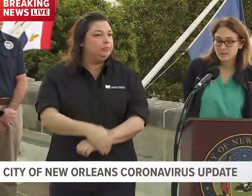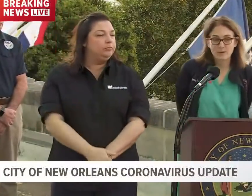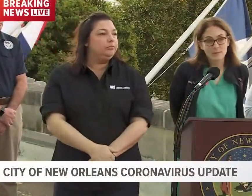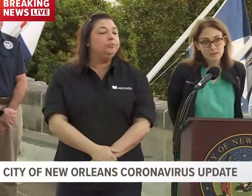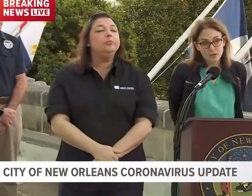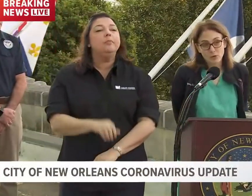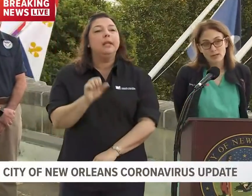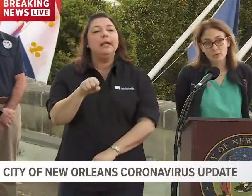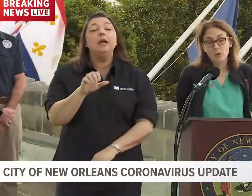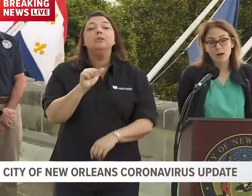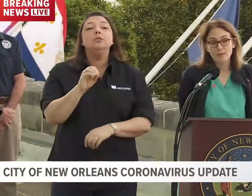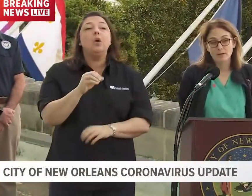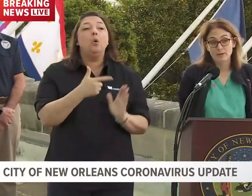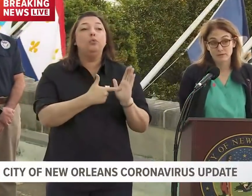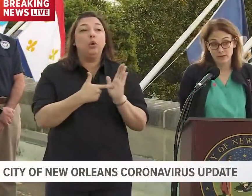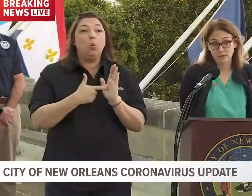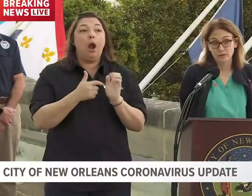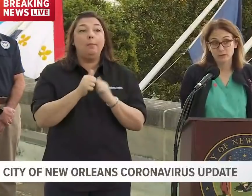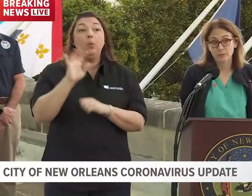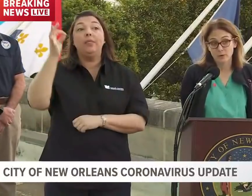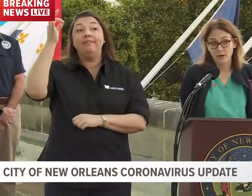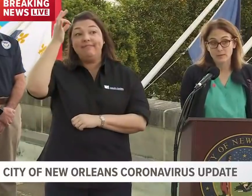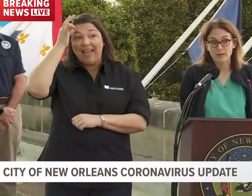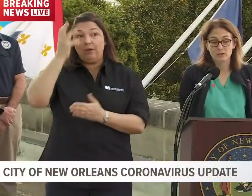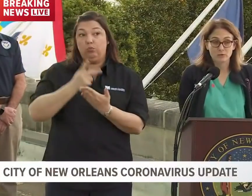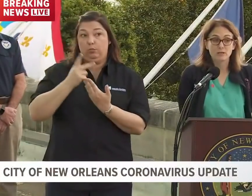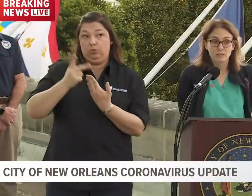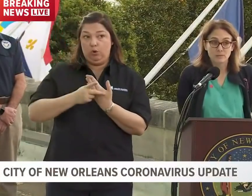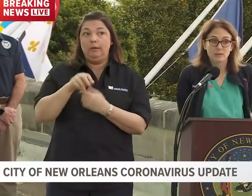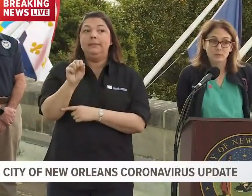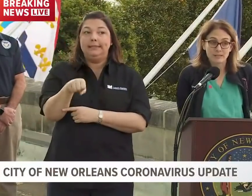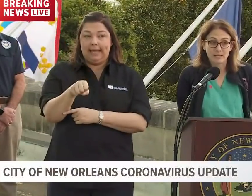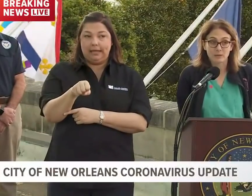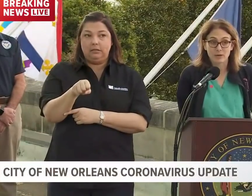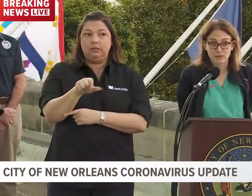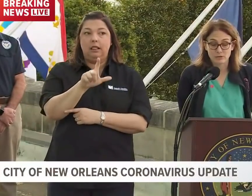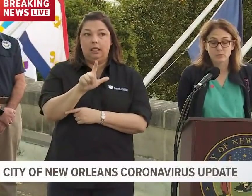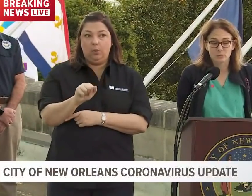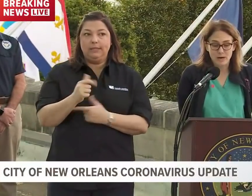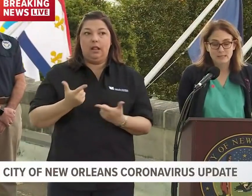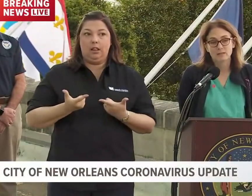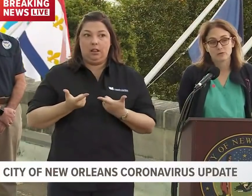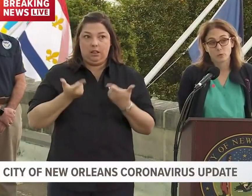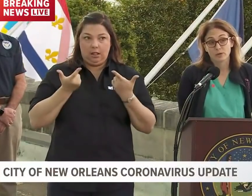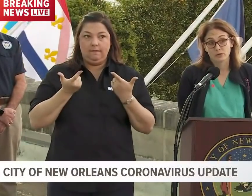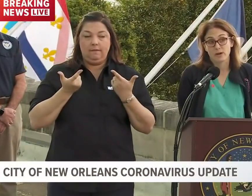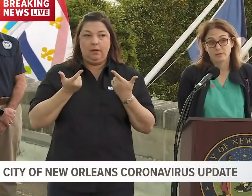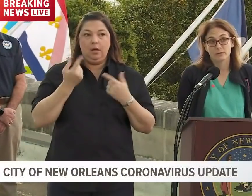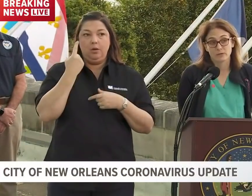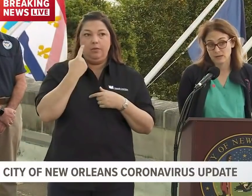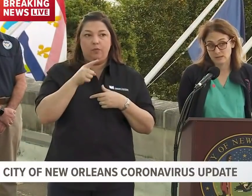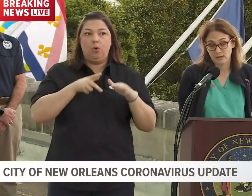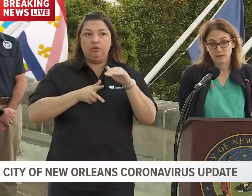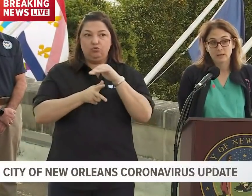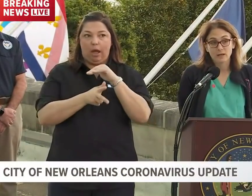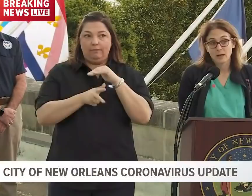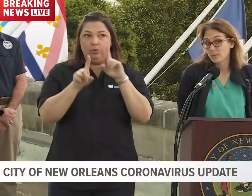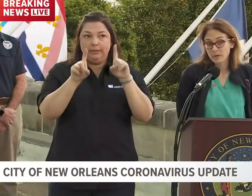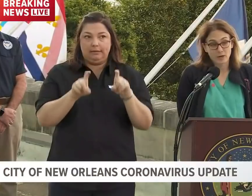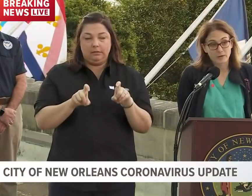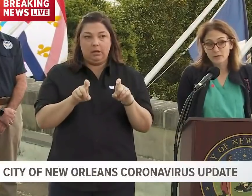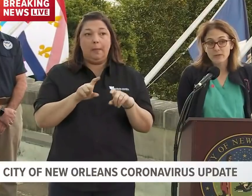get... Yes, ma'am. So as a requirement of the federal program, they do need to be a Louisiana resident for the drive-through testing.